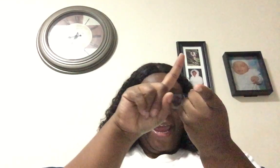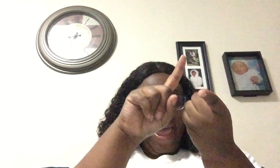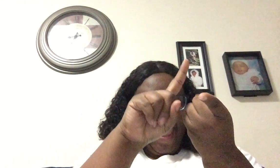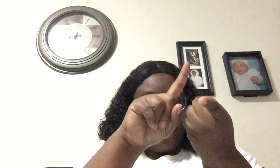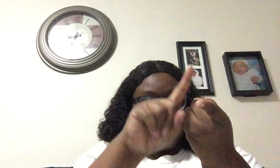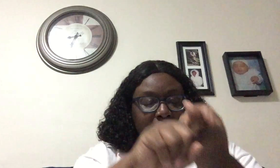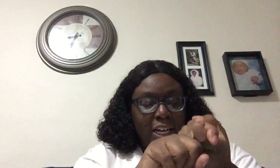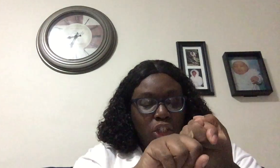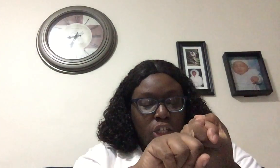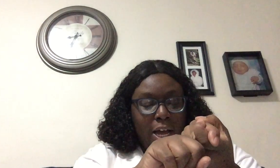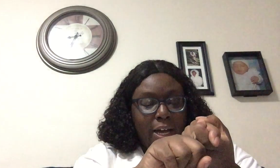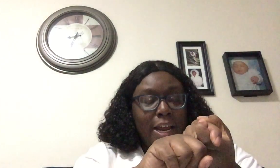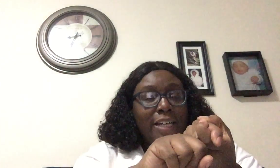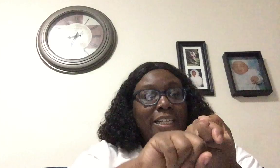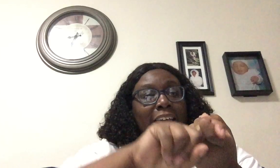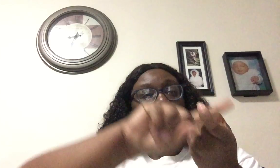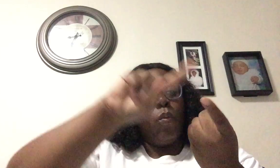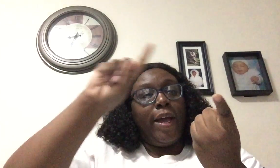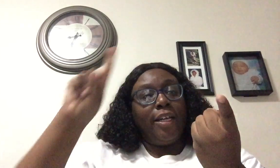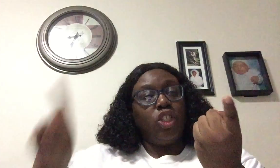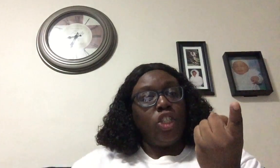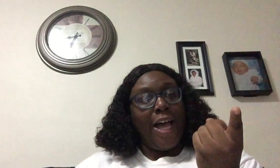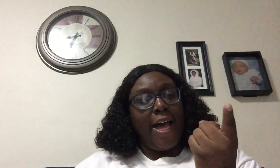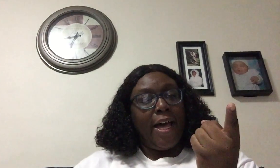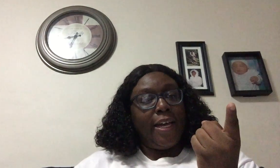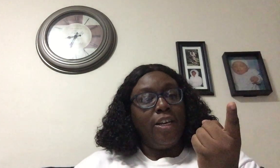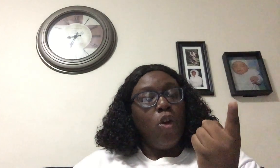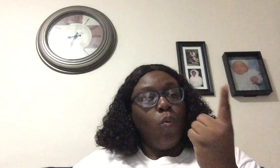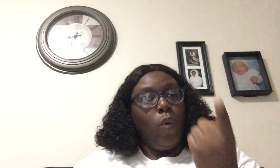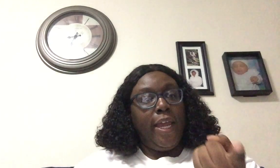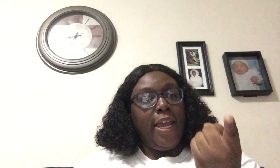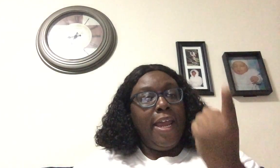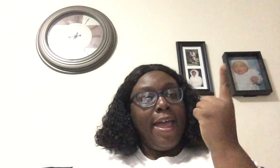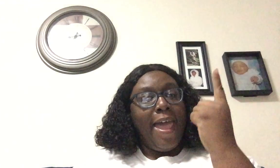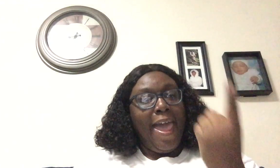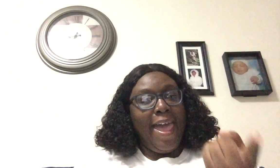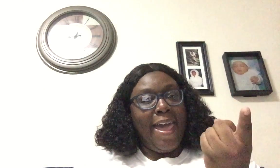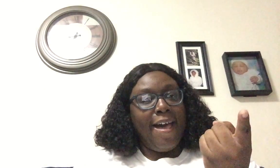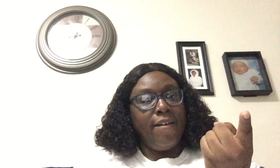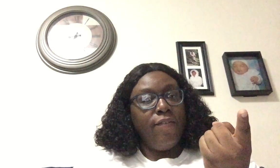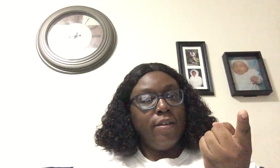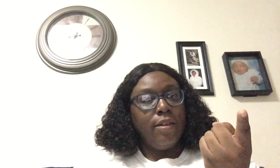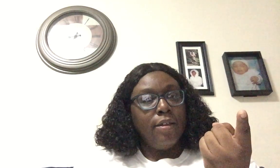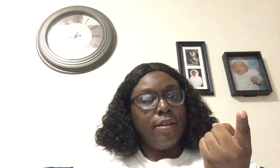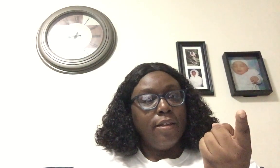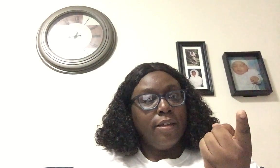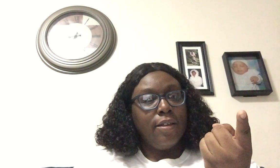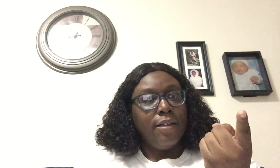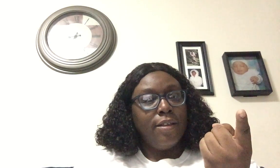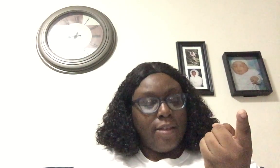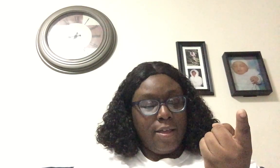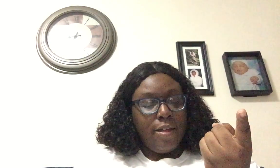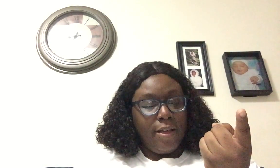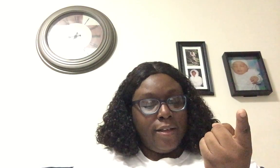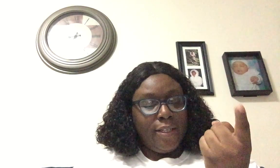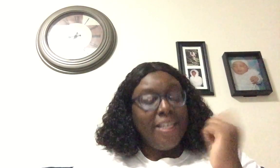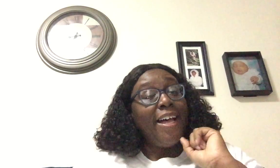have sunshine. We have away shine. We have sun.